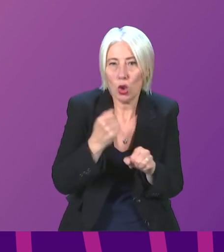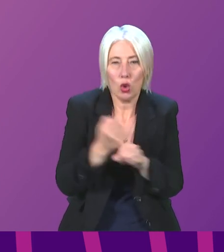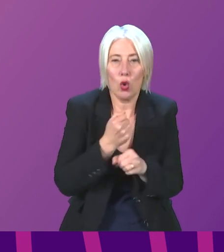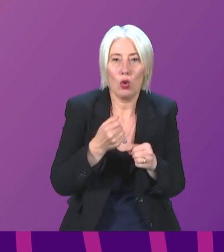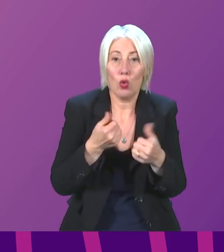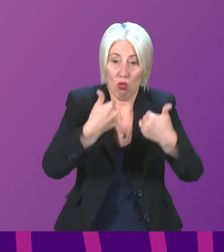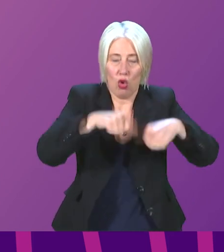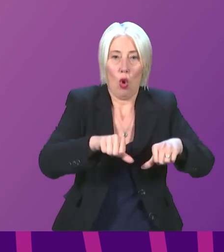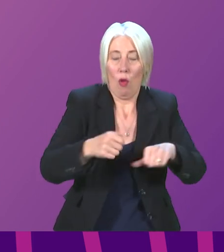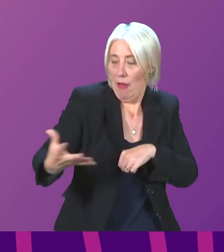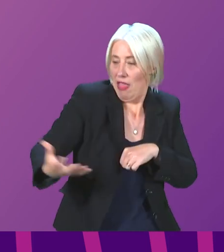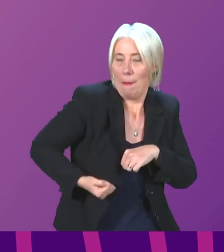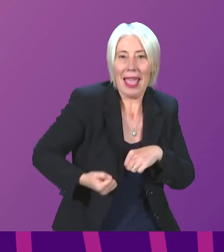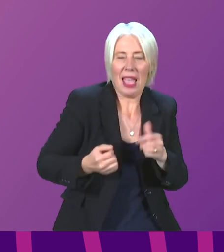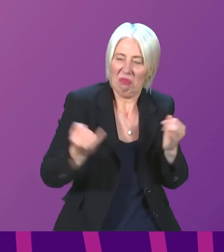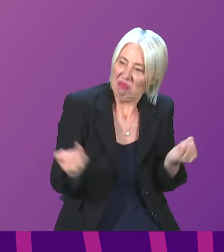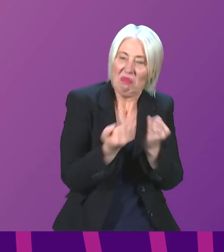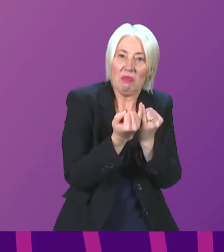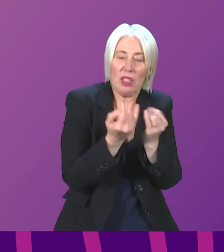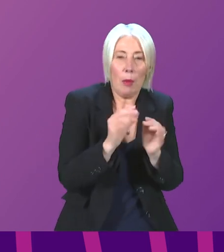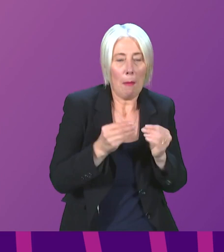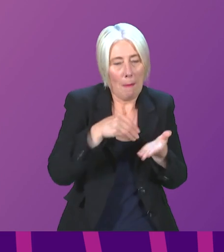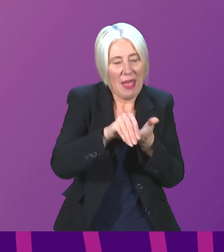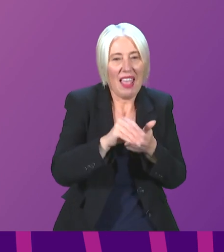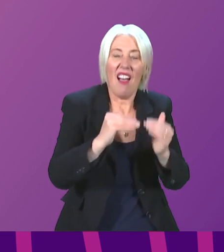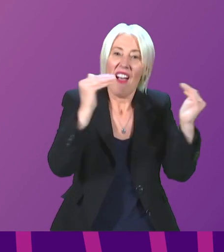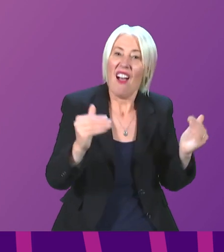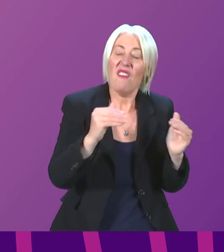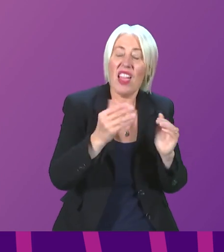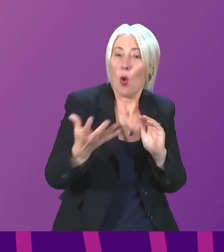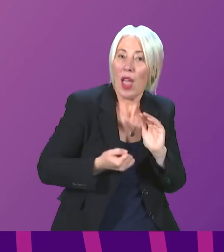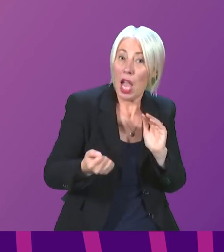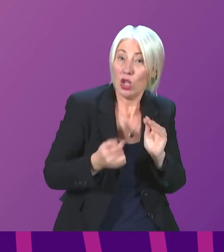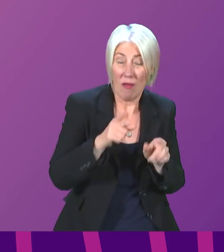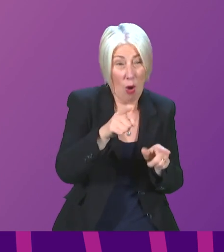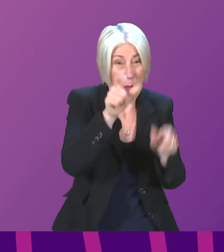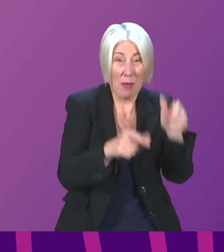and ensure that nurses are paid a fair wage, including those who provide vital vaccination roles?